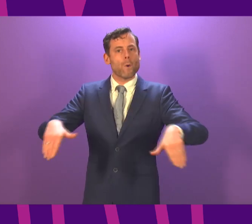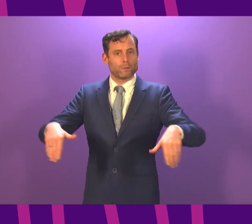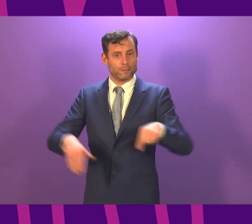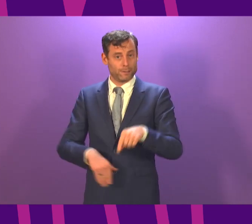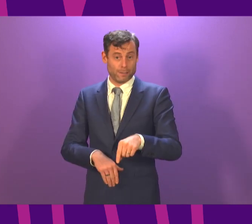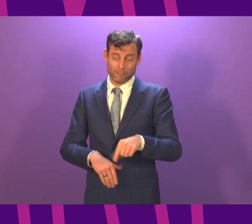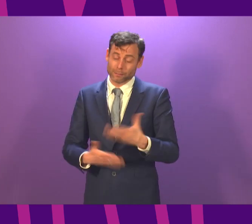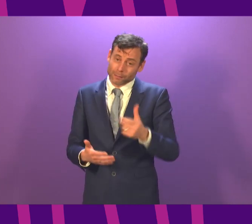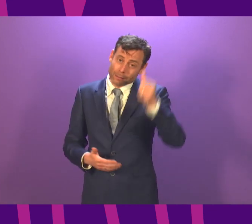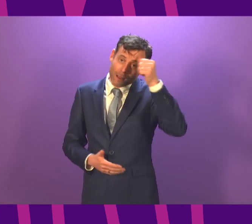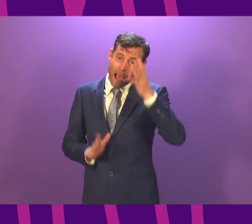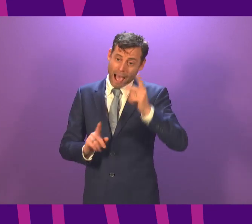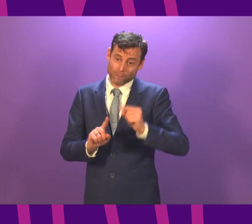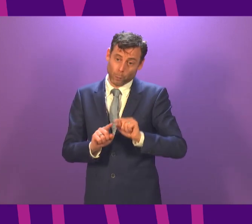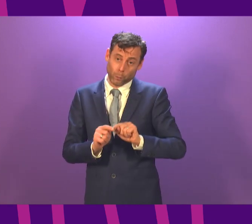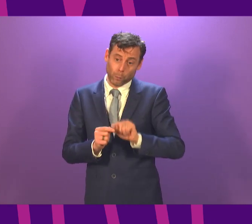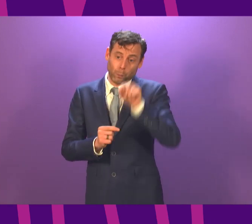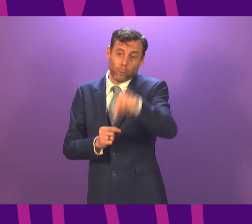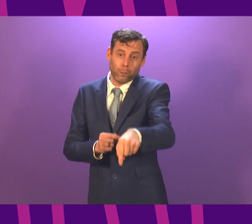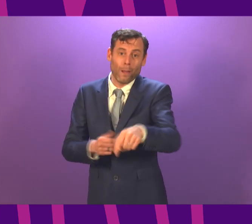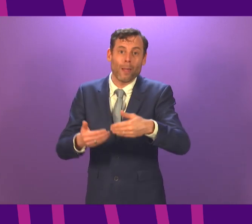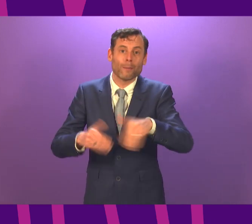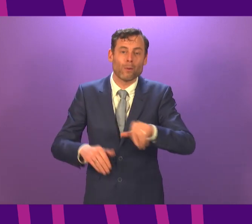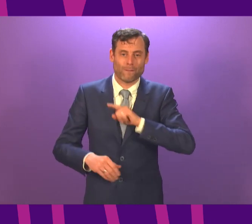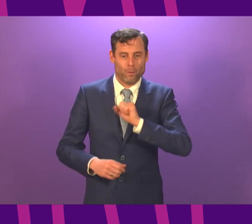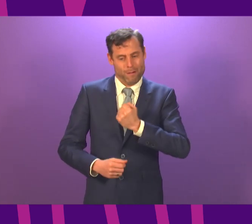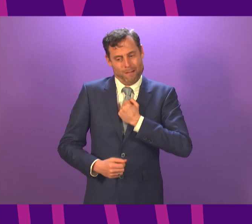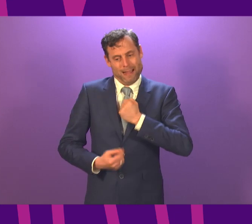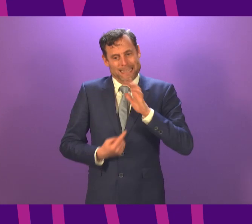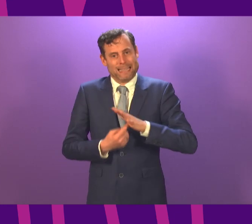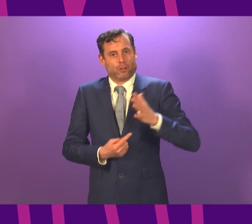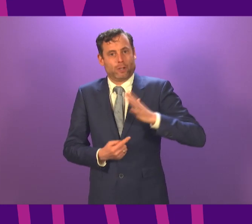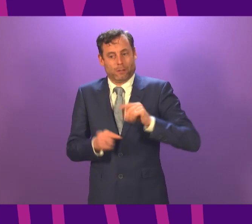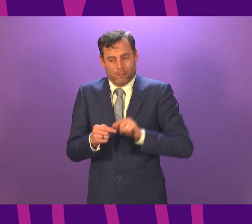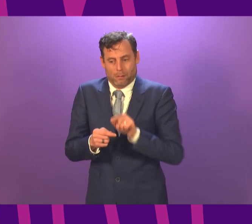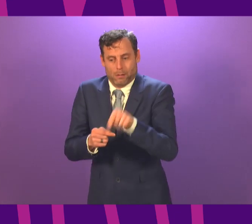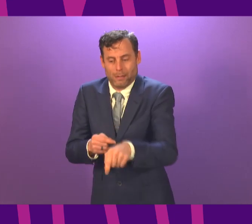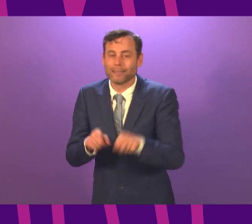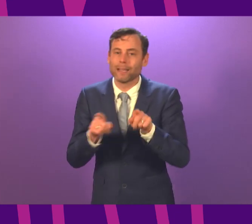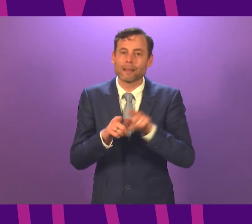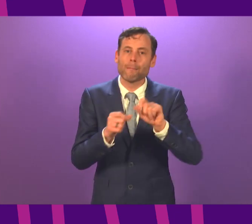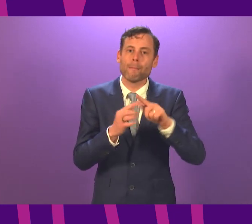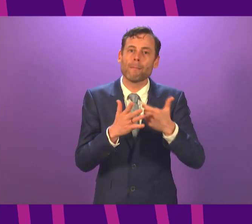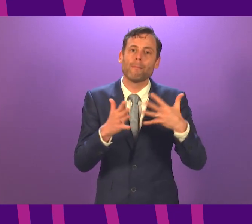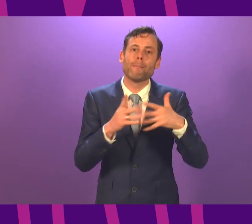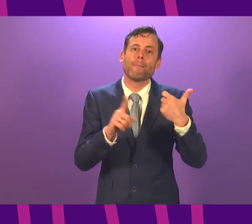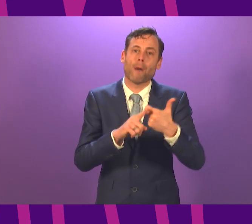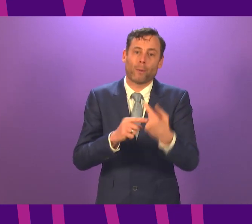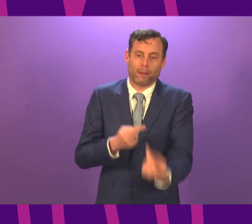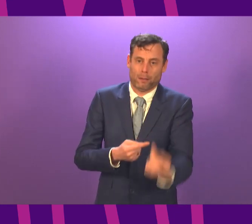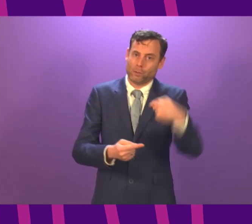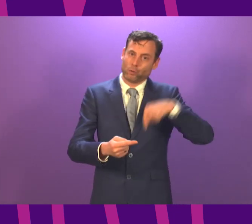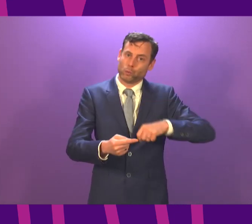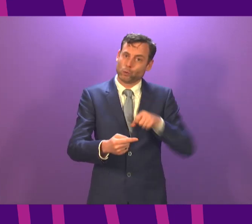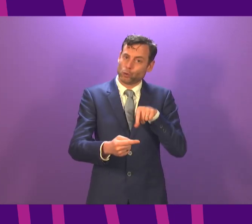cross border for essential purposes and of course the same will be true save residents from Berwick traveling to Scotland but